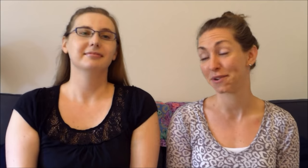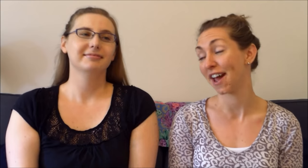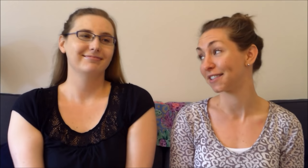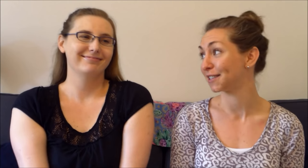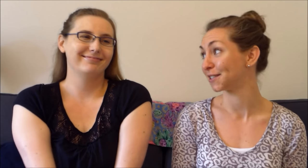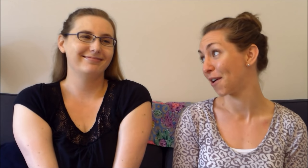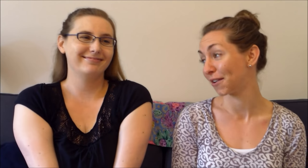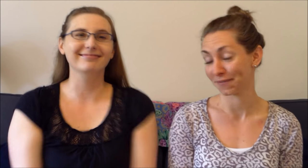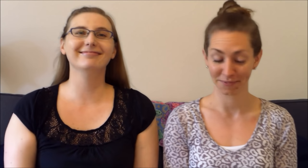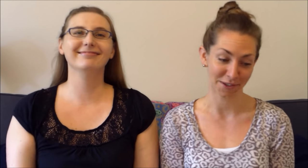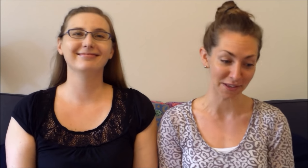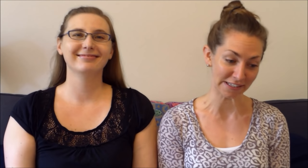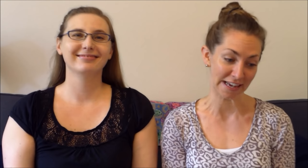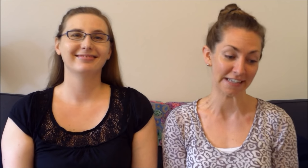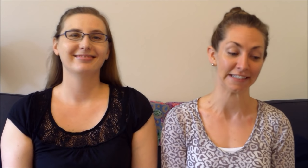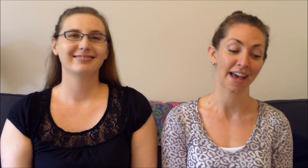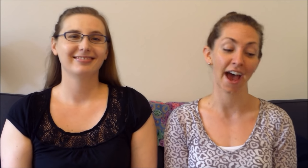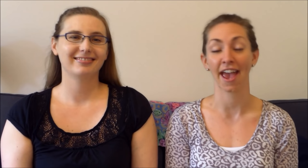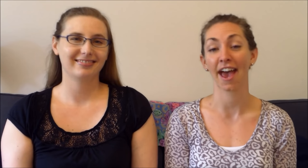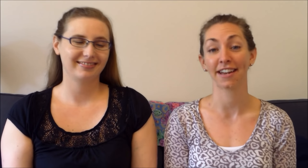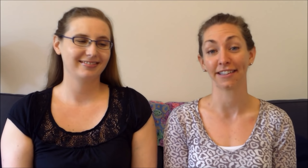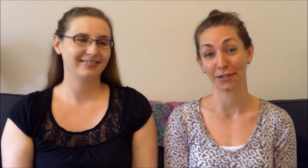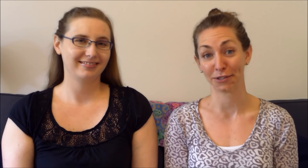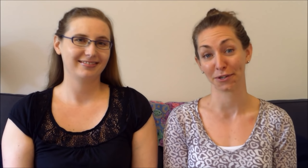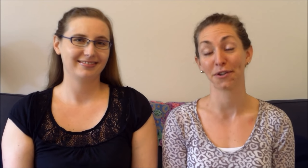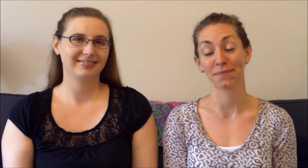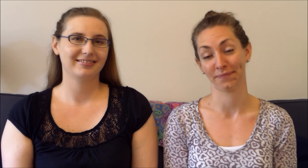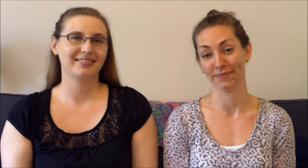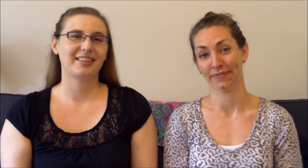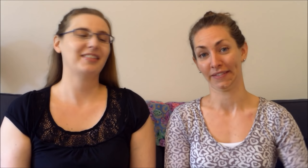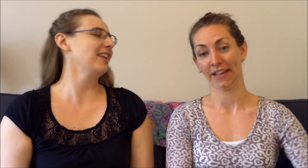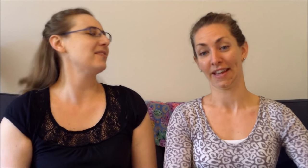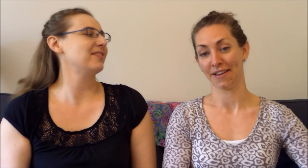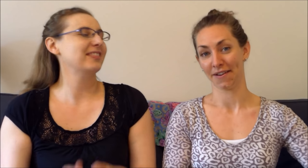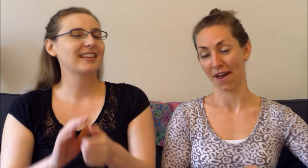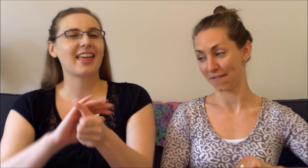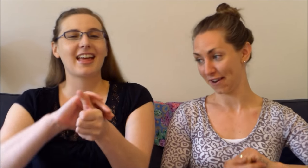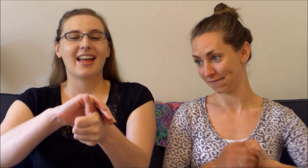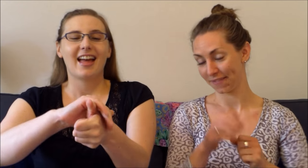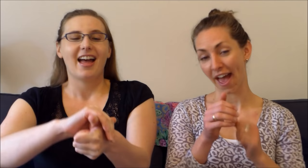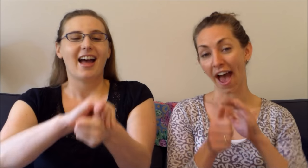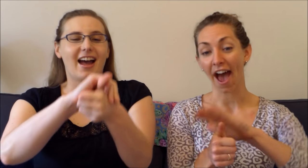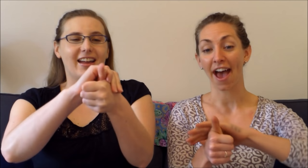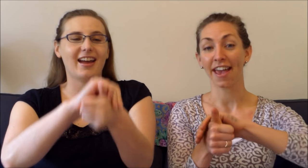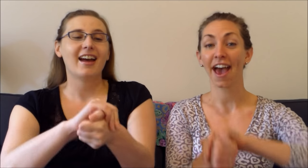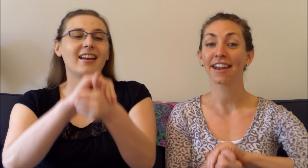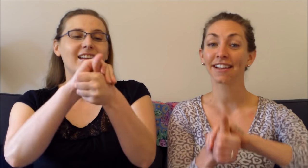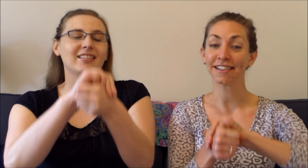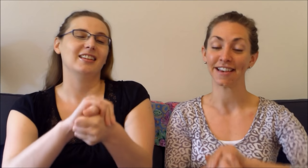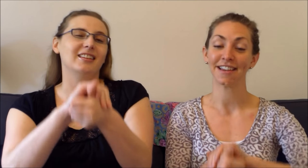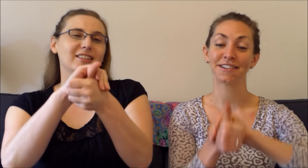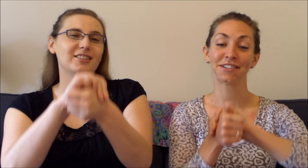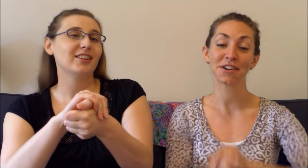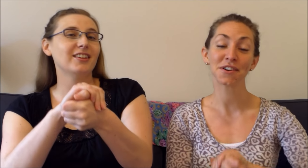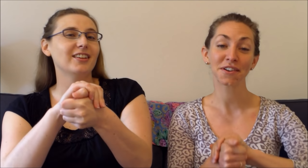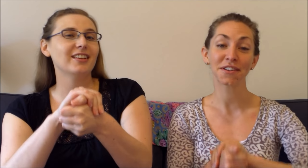do it as a song. So this is I Had a Little Turtle. Yep. I had a little turtle.